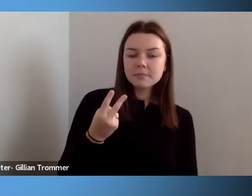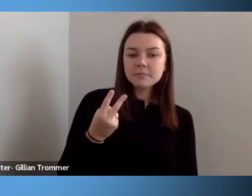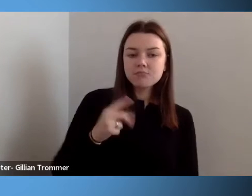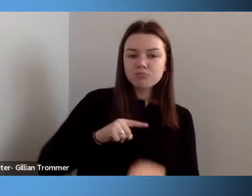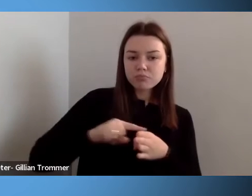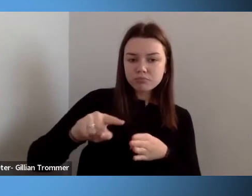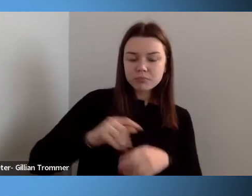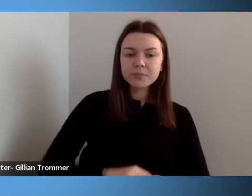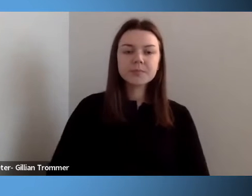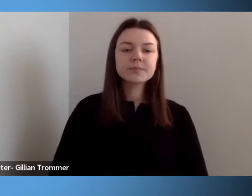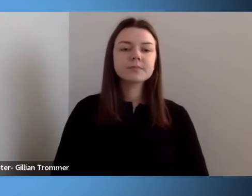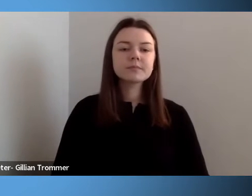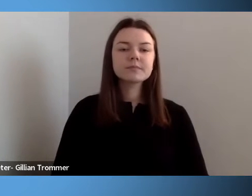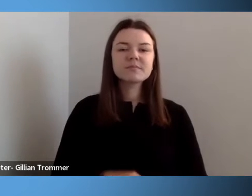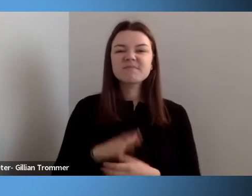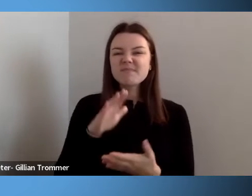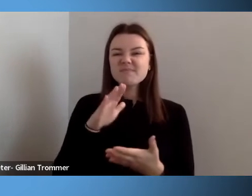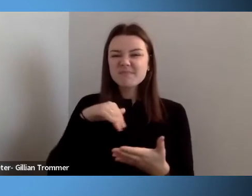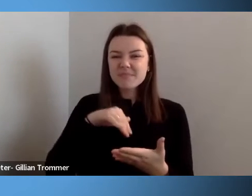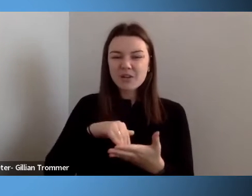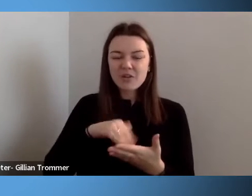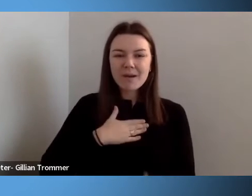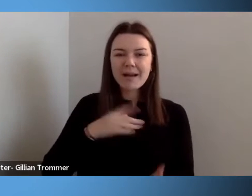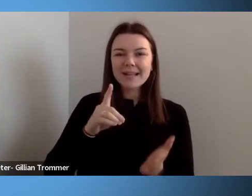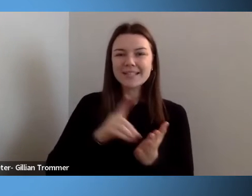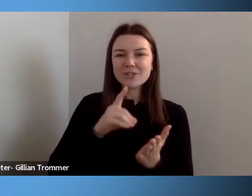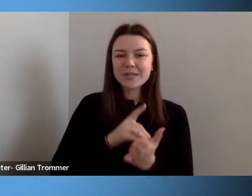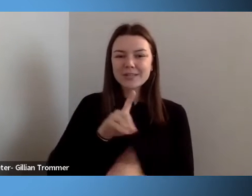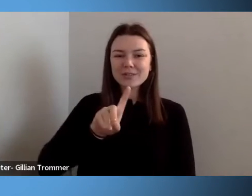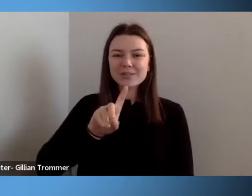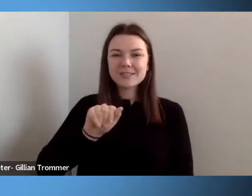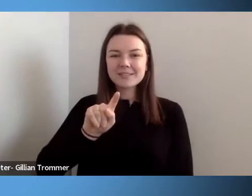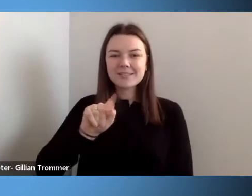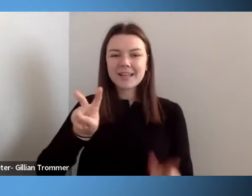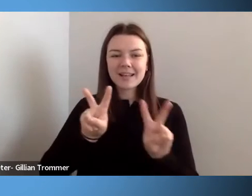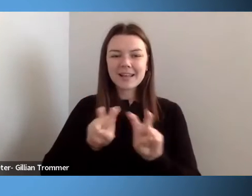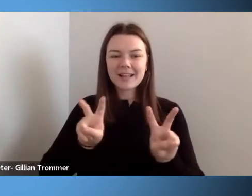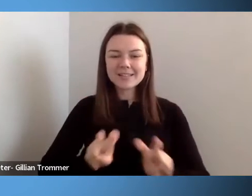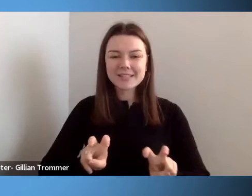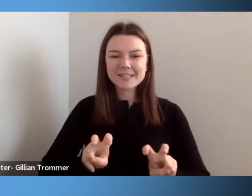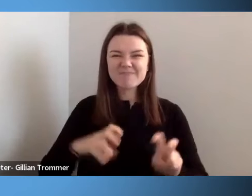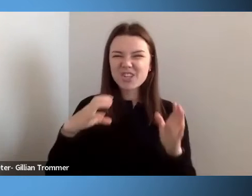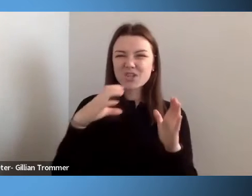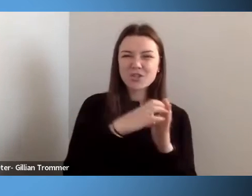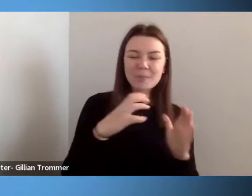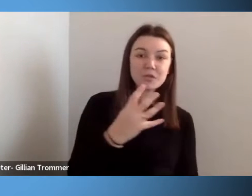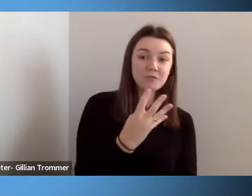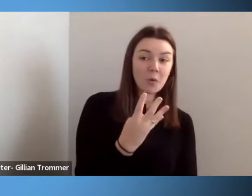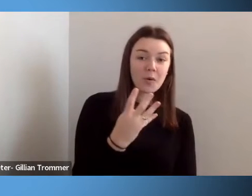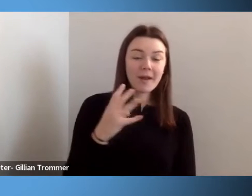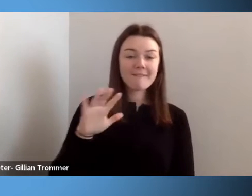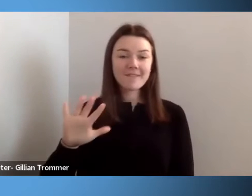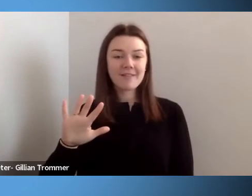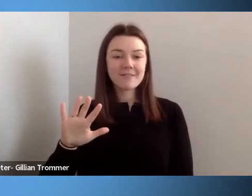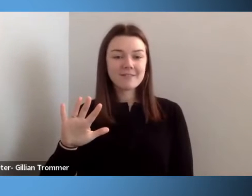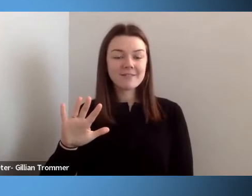dissertation data analysis. You remember chapters 4 and 5 when I flipped my band at